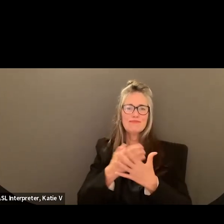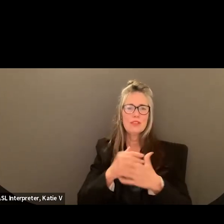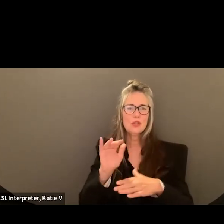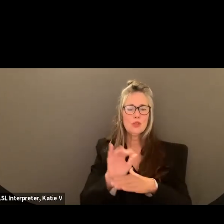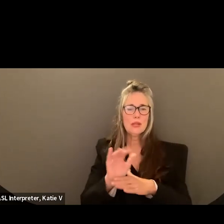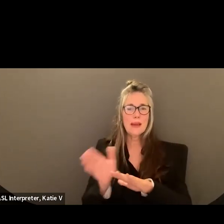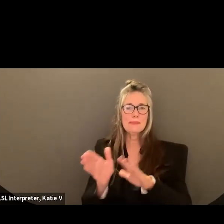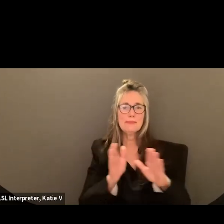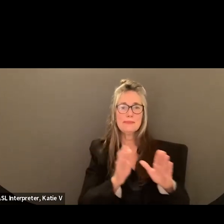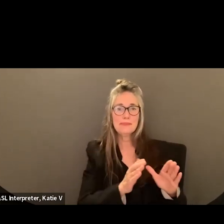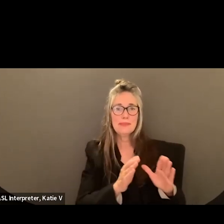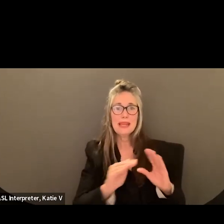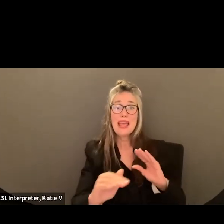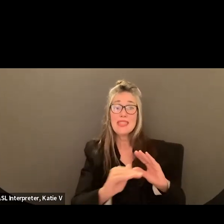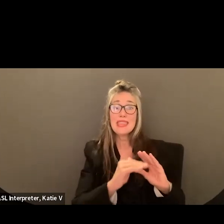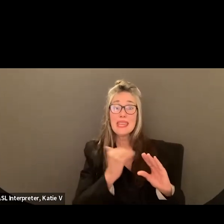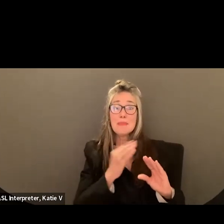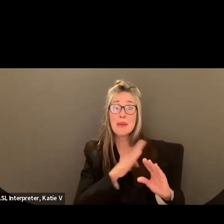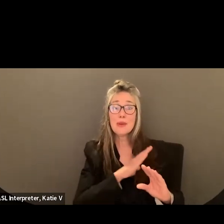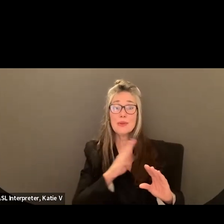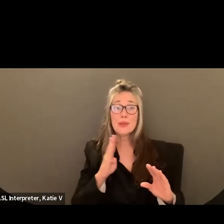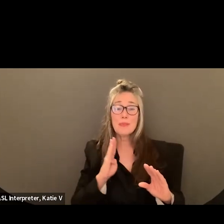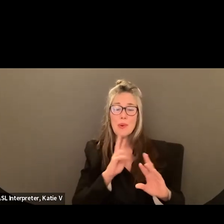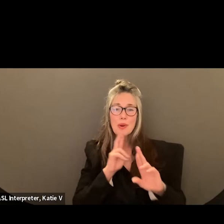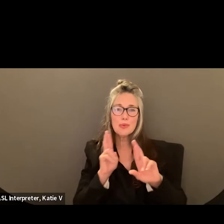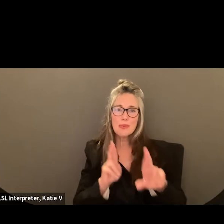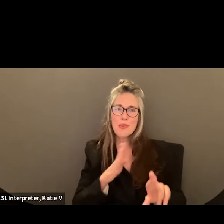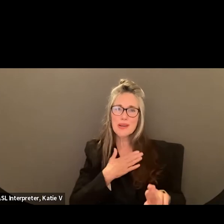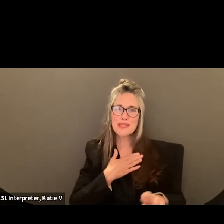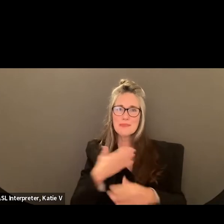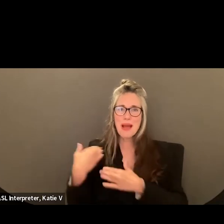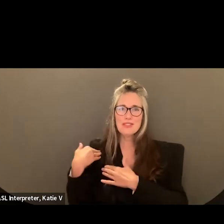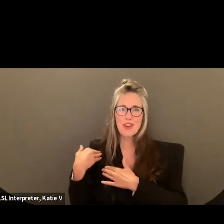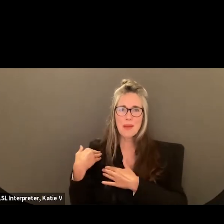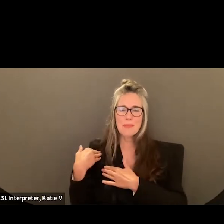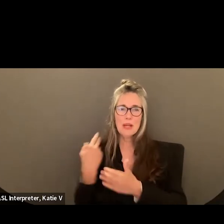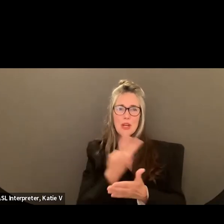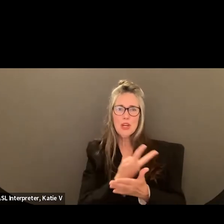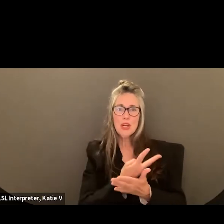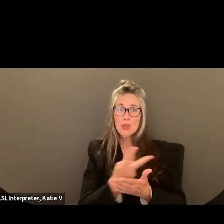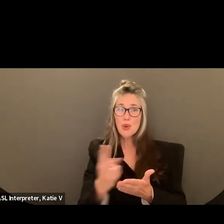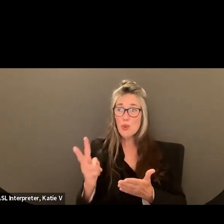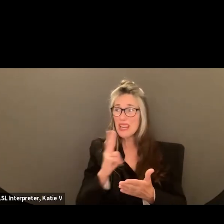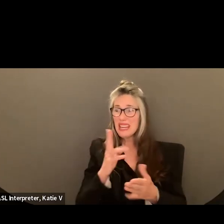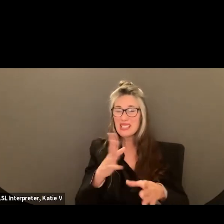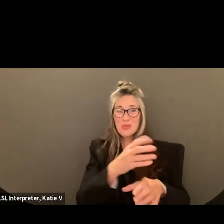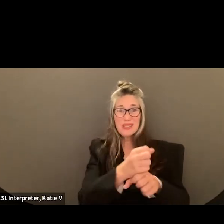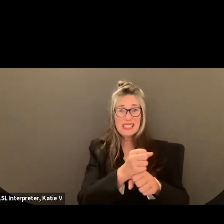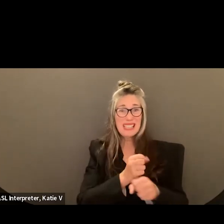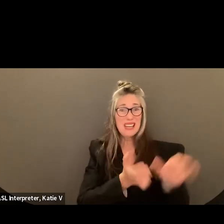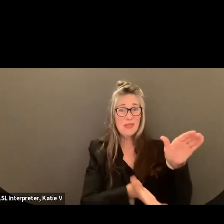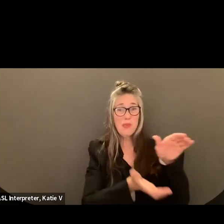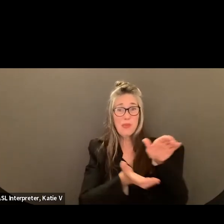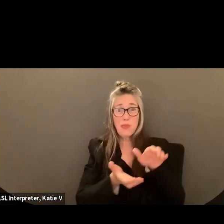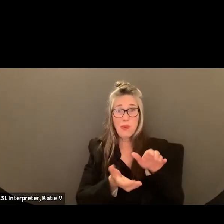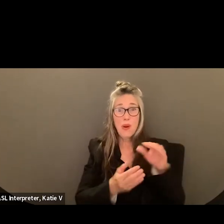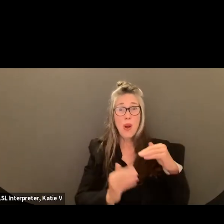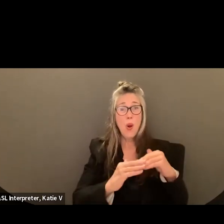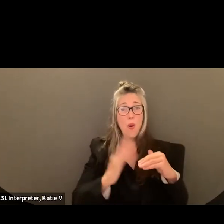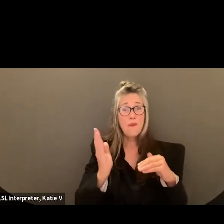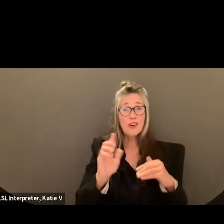to start with our email to the board report. And in the past two weeks, we received over 25 emails to the board.